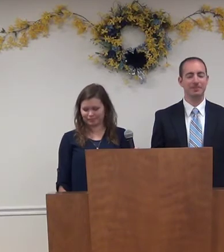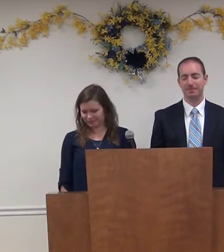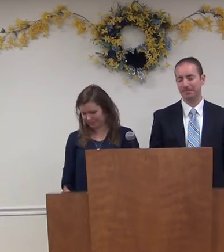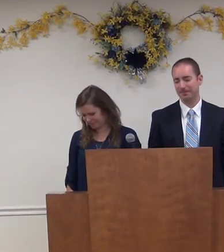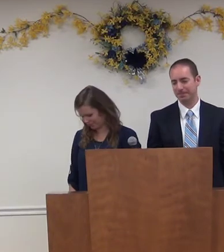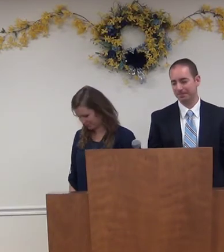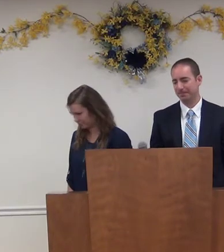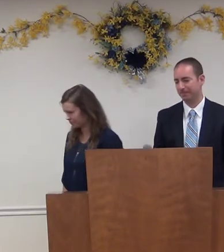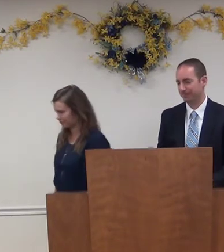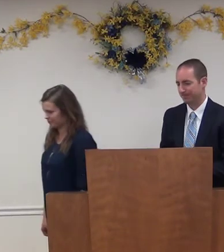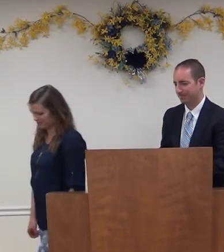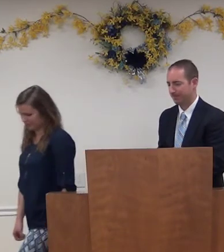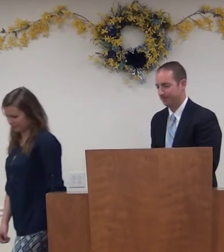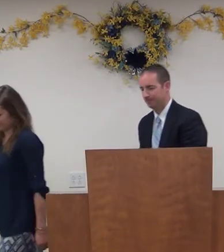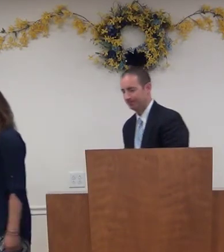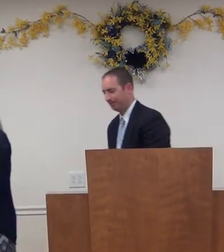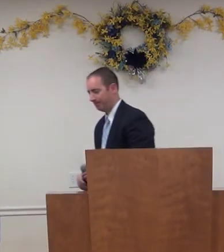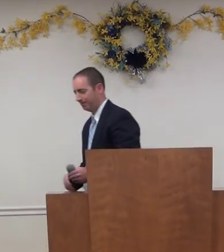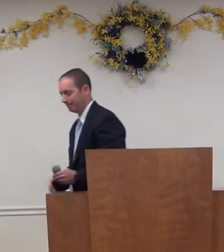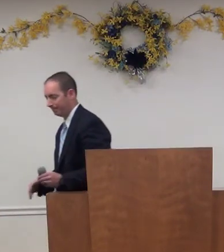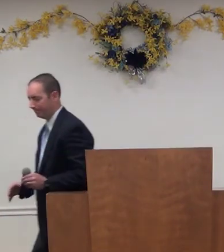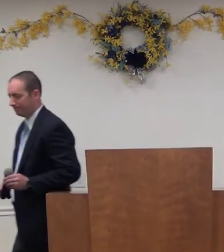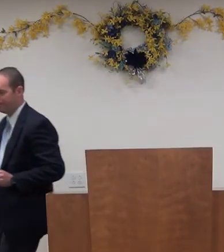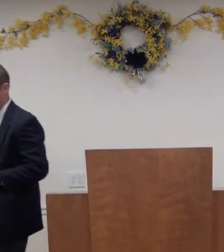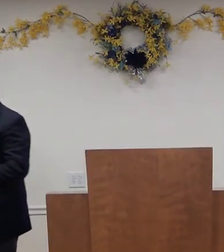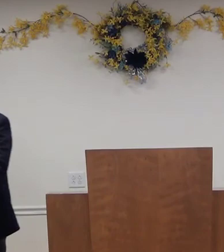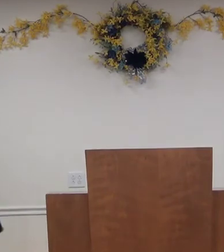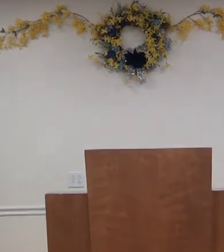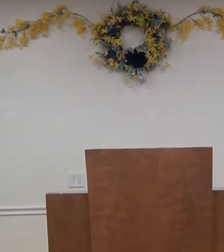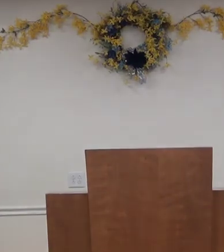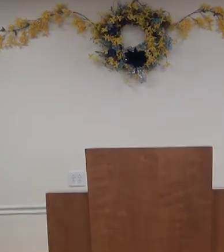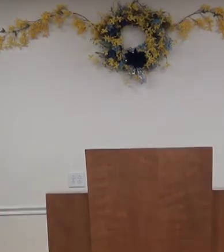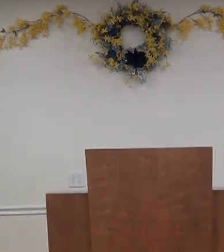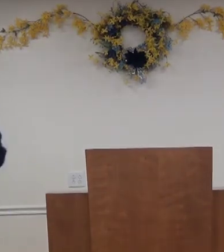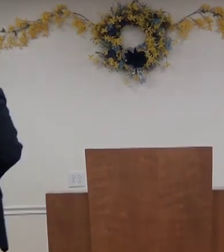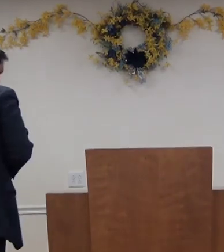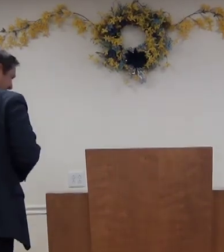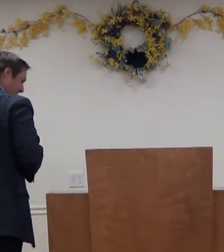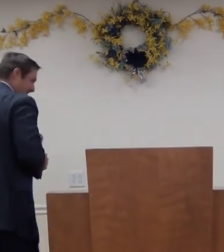God knows. Thank you. Thank Thank you.